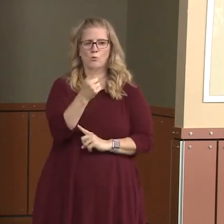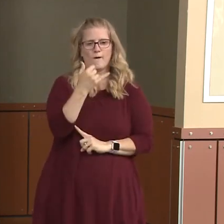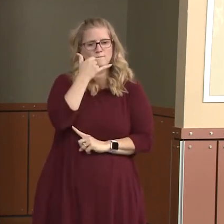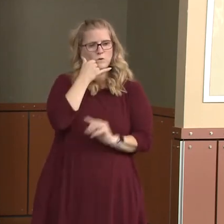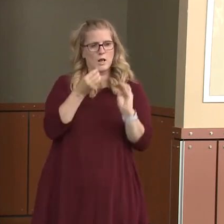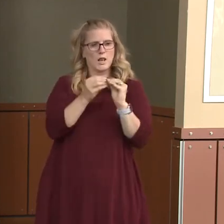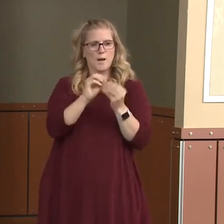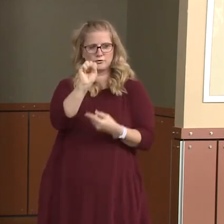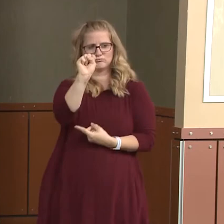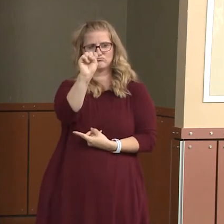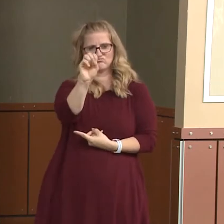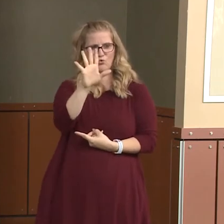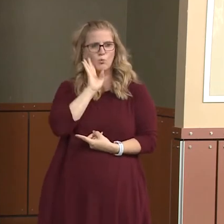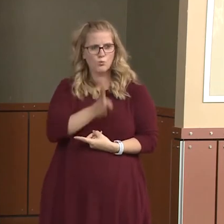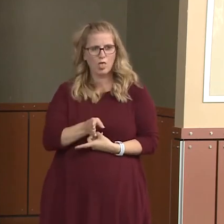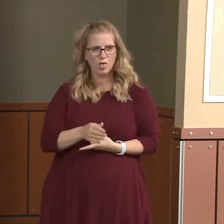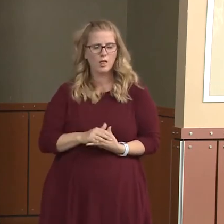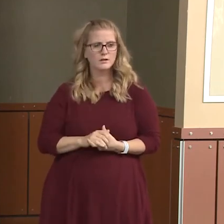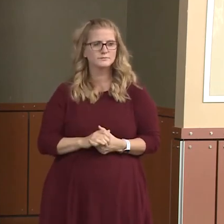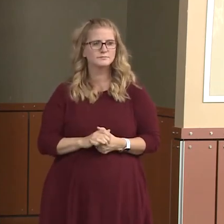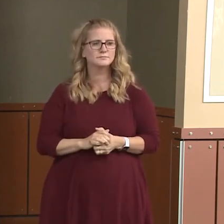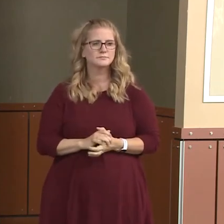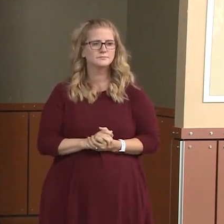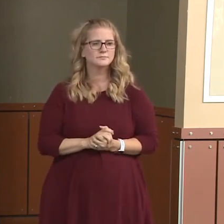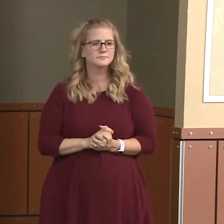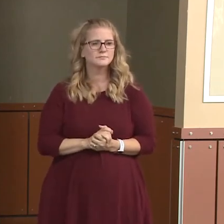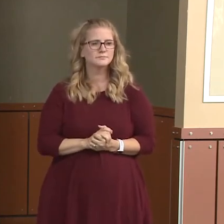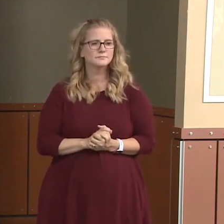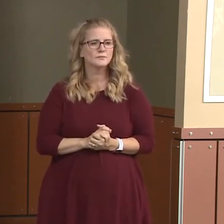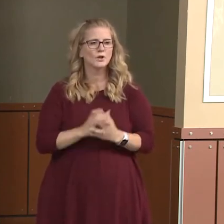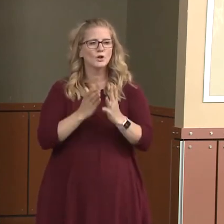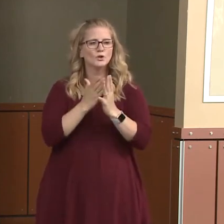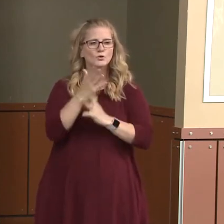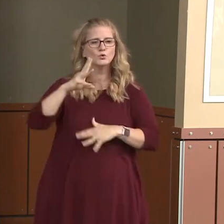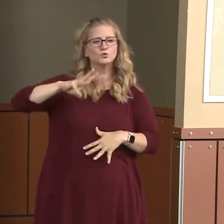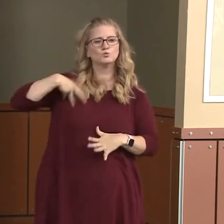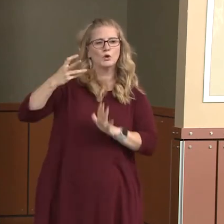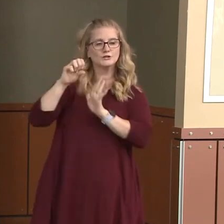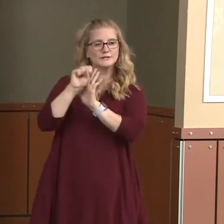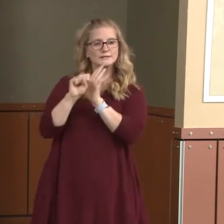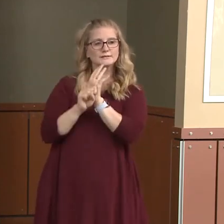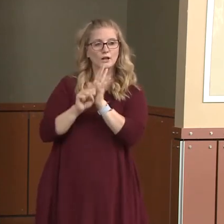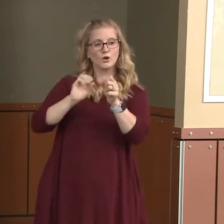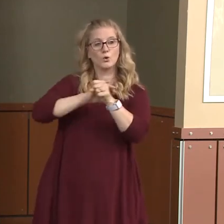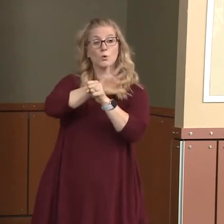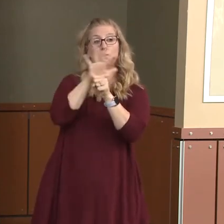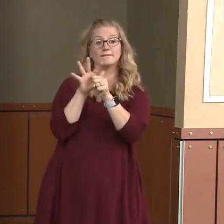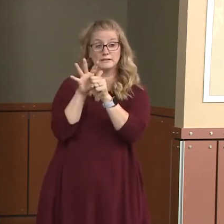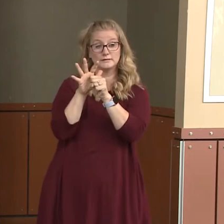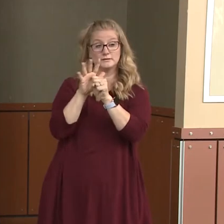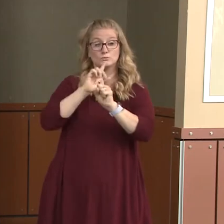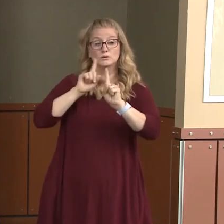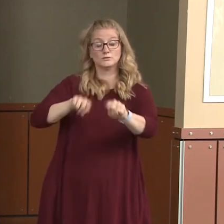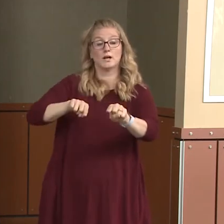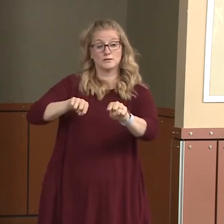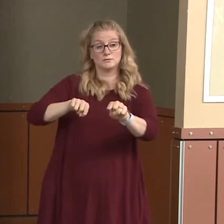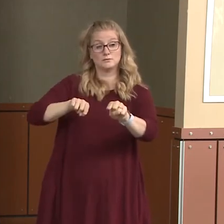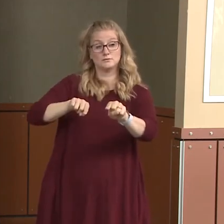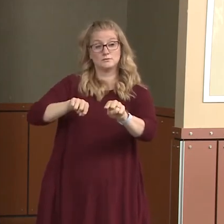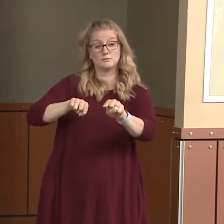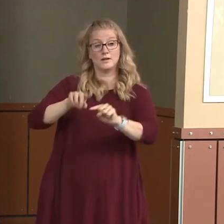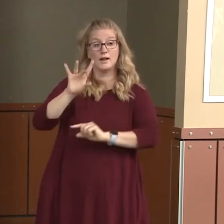through the Washington State coronavirus response. So